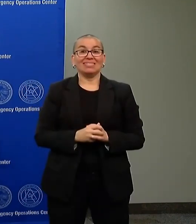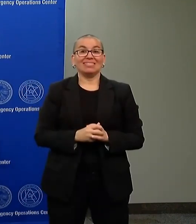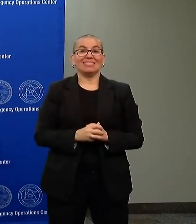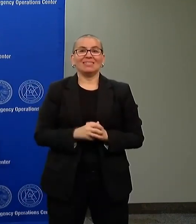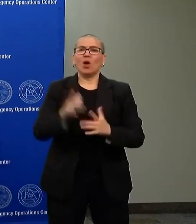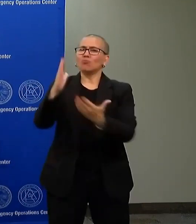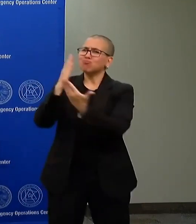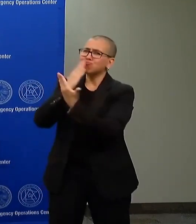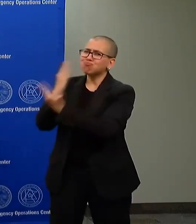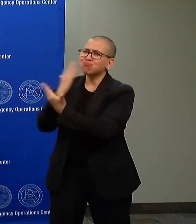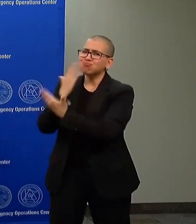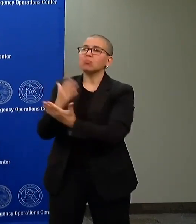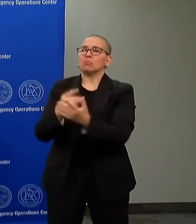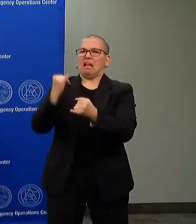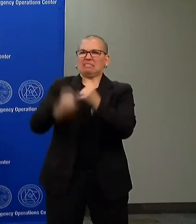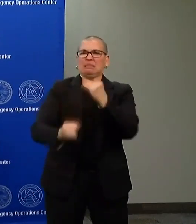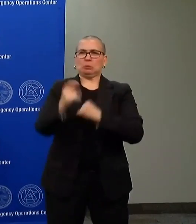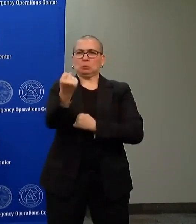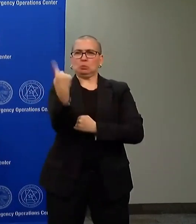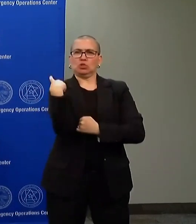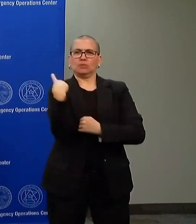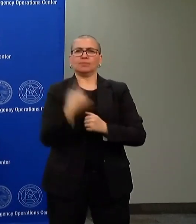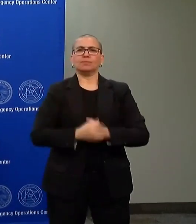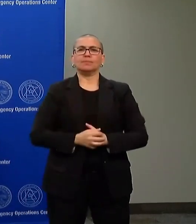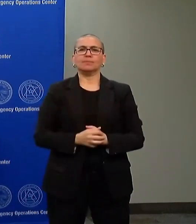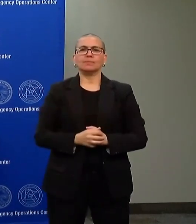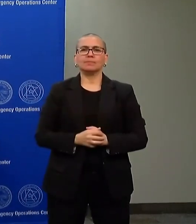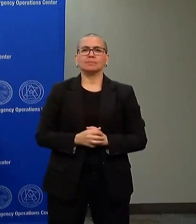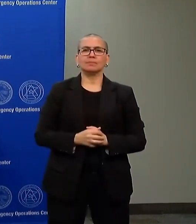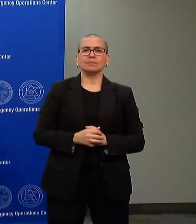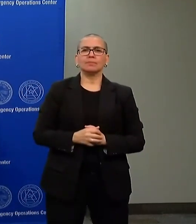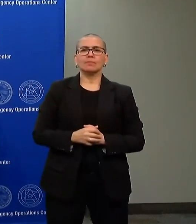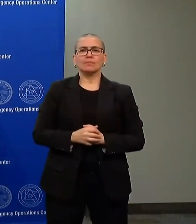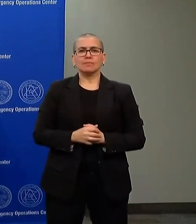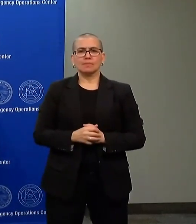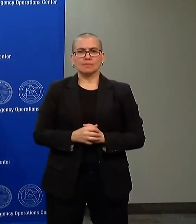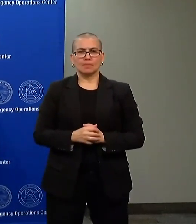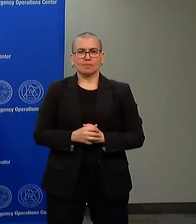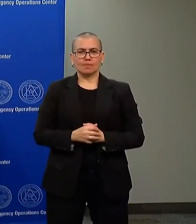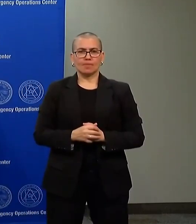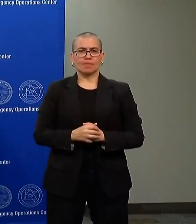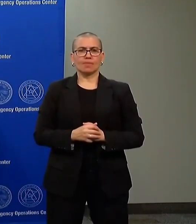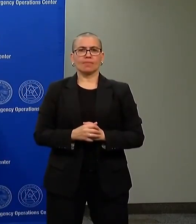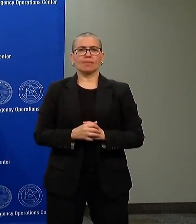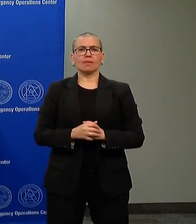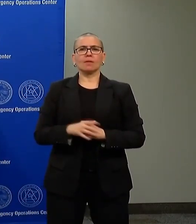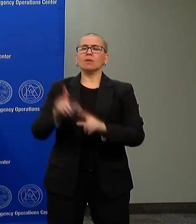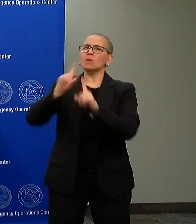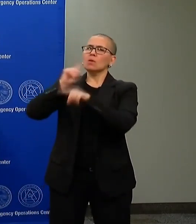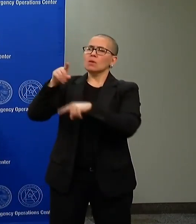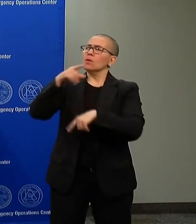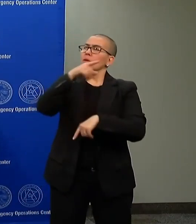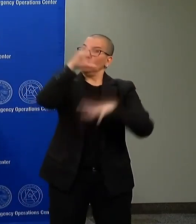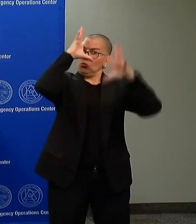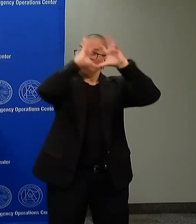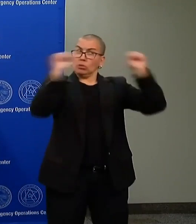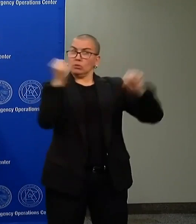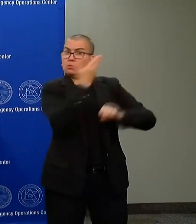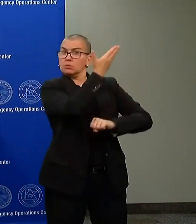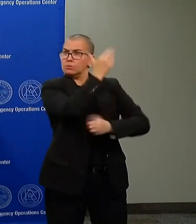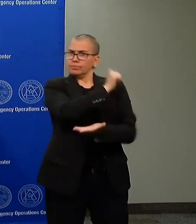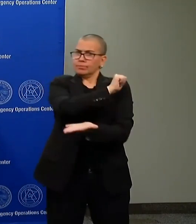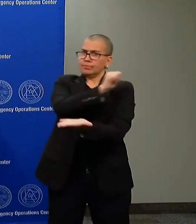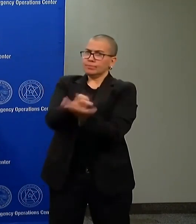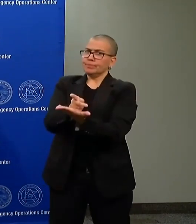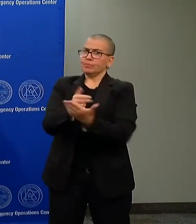Last question. So the president has offered federal troops to come in. Has he been consulted with you on that? And